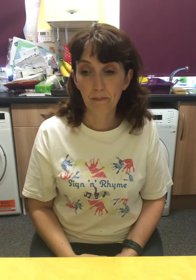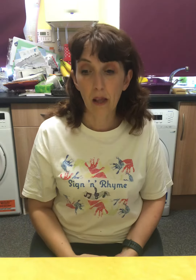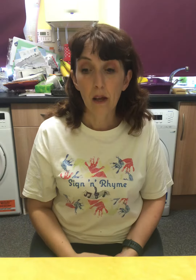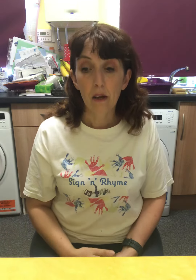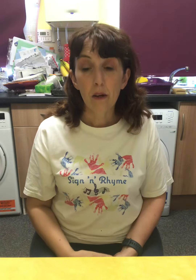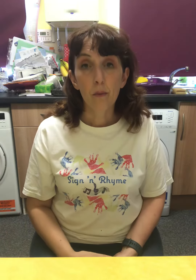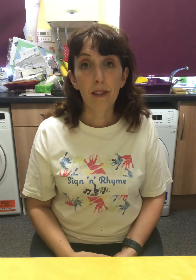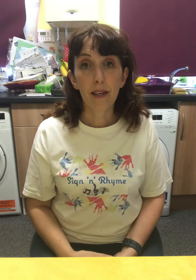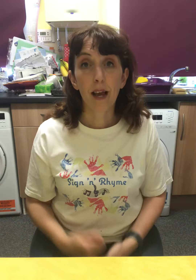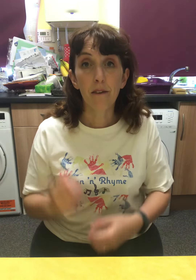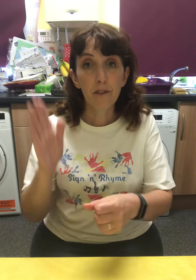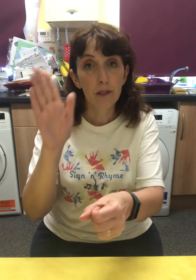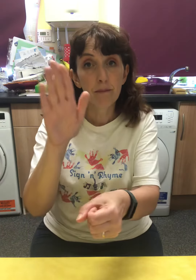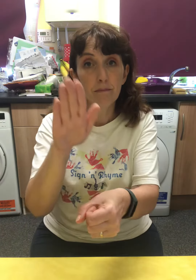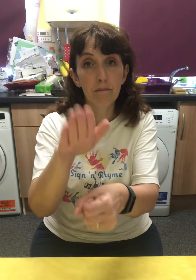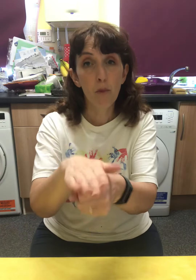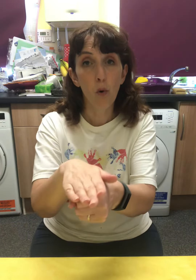We then have MORE.